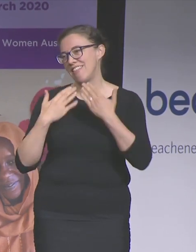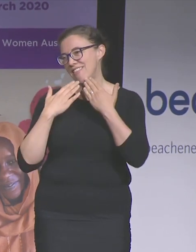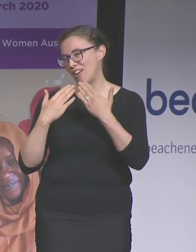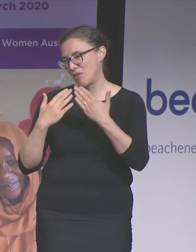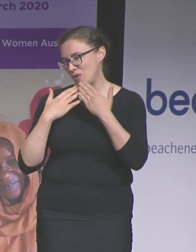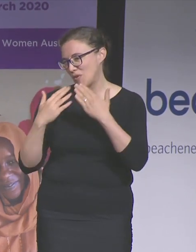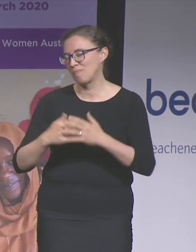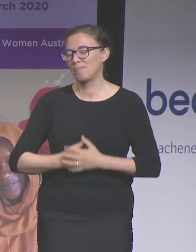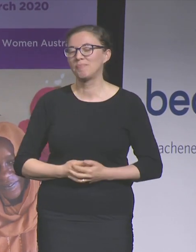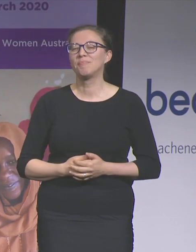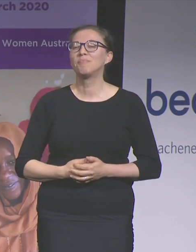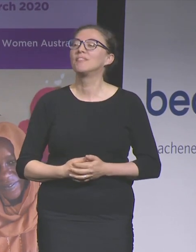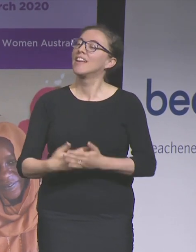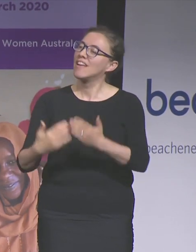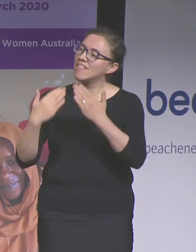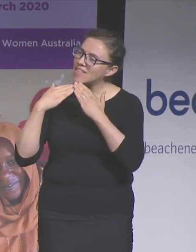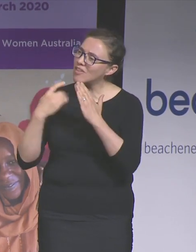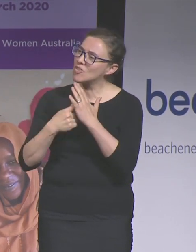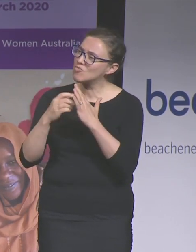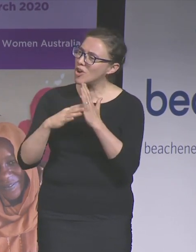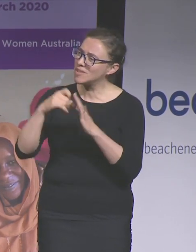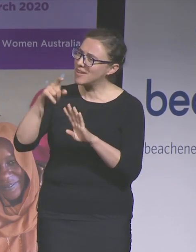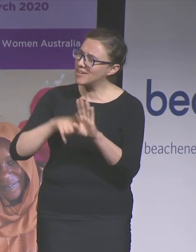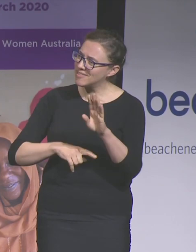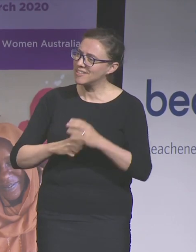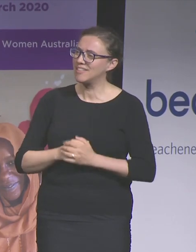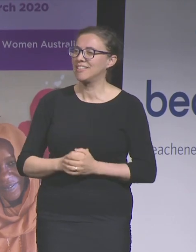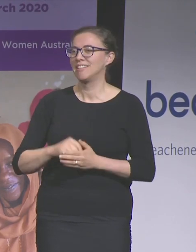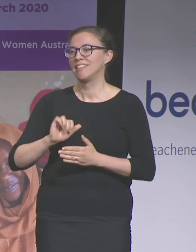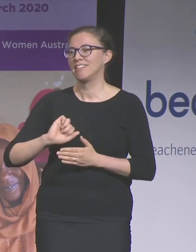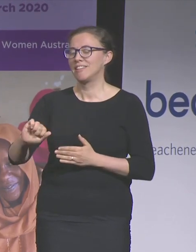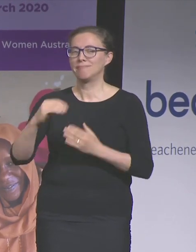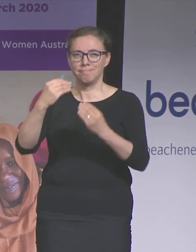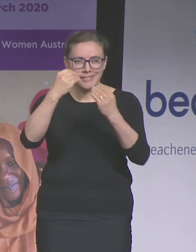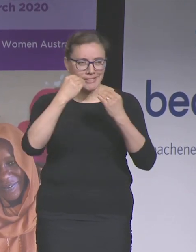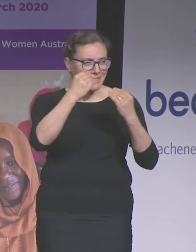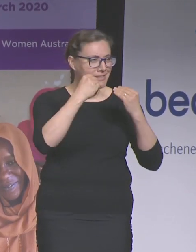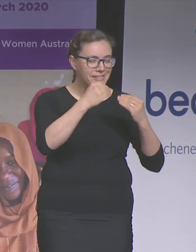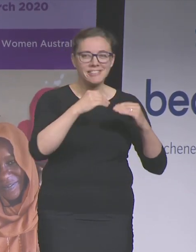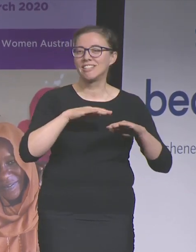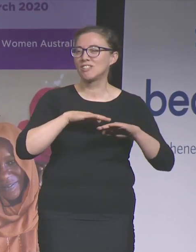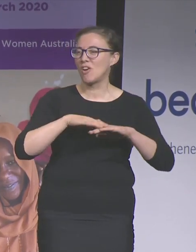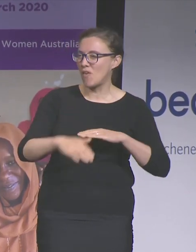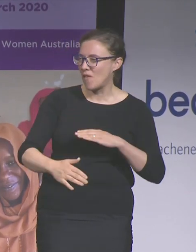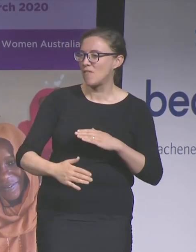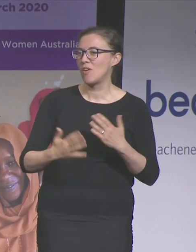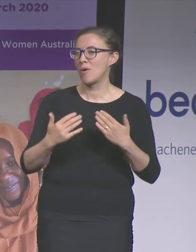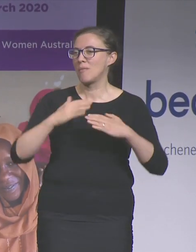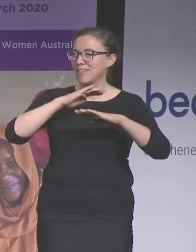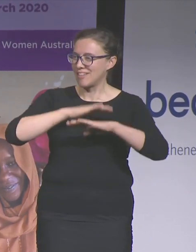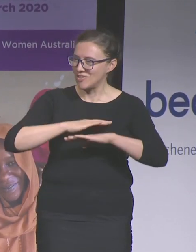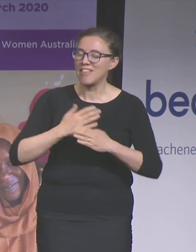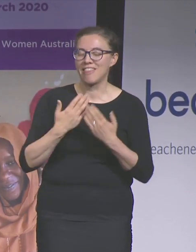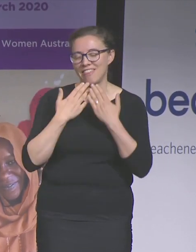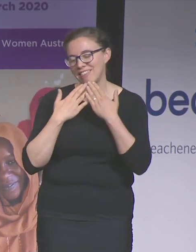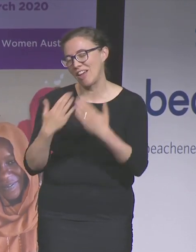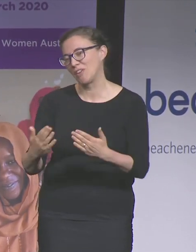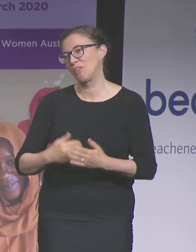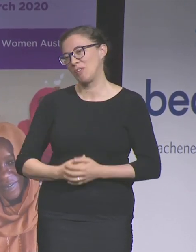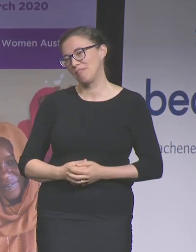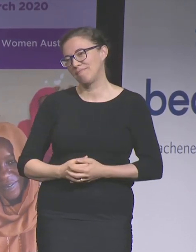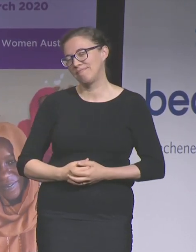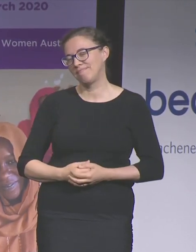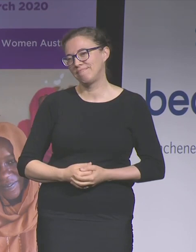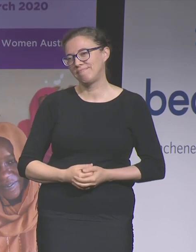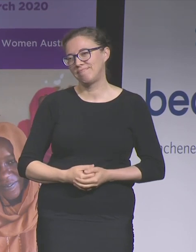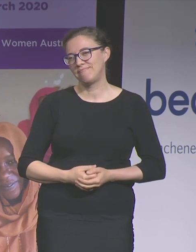also thank you to Rosemary for your educational, as always, and hilarious welcome to country this morning. Thank you.